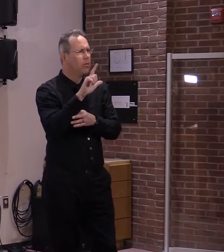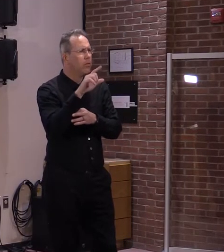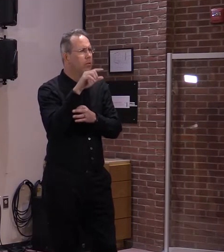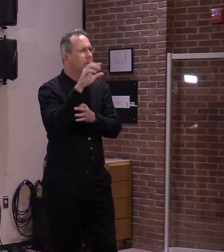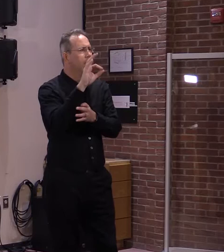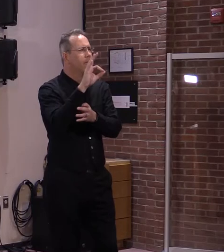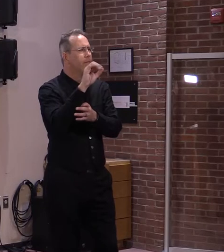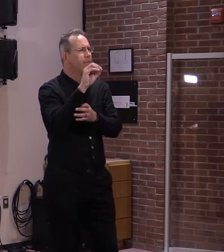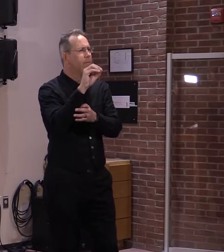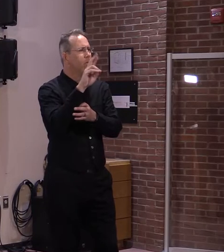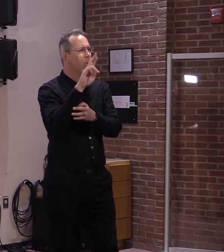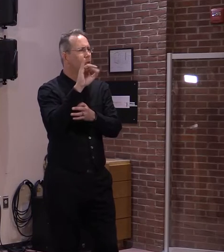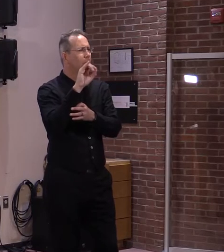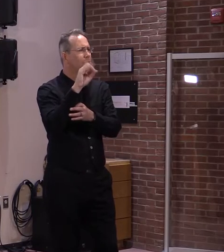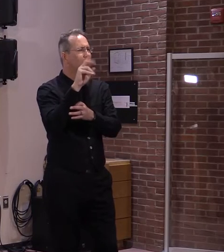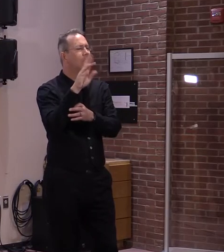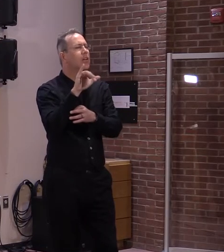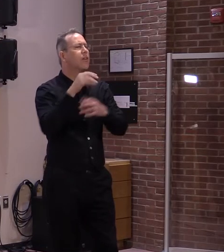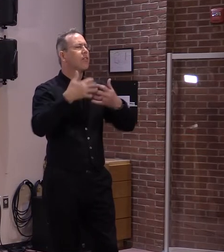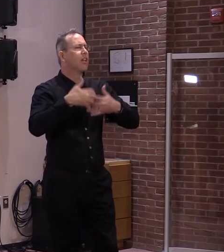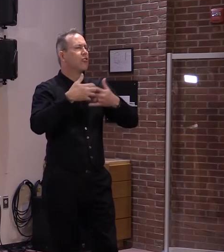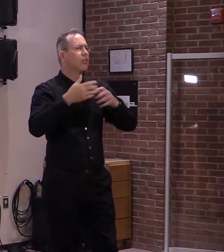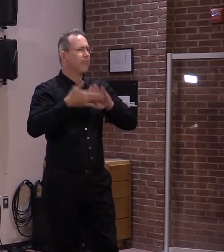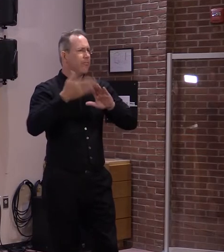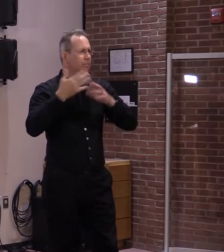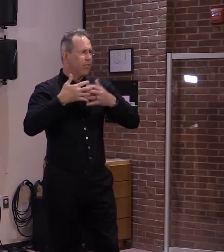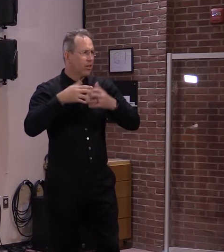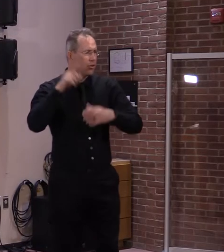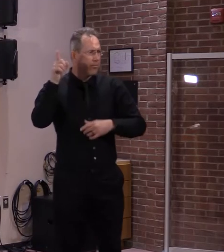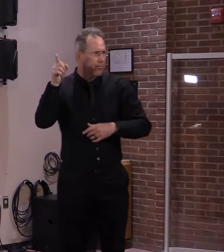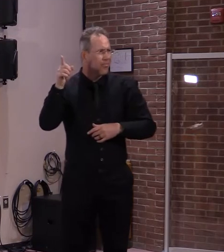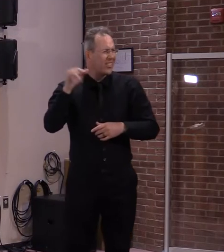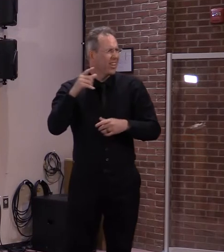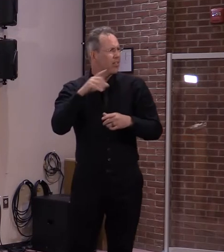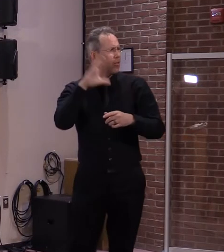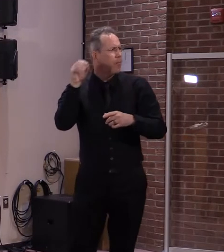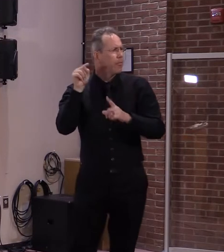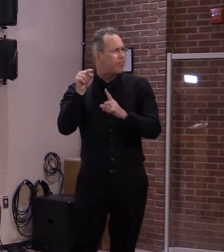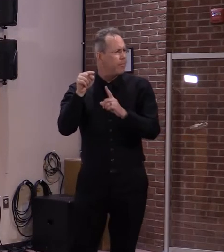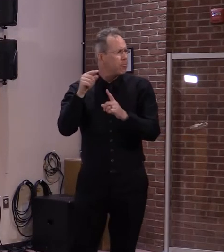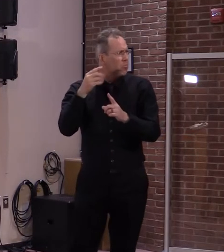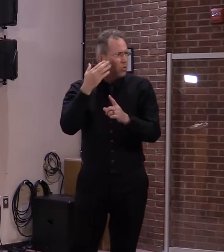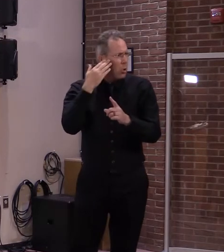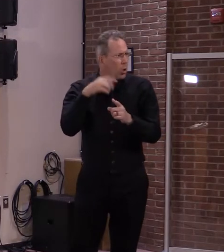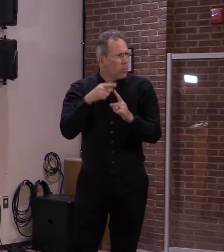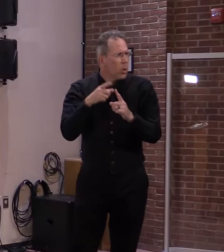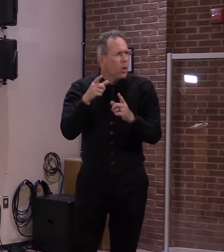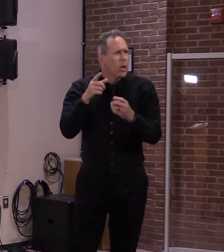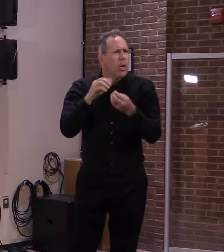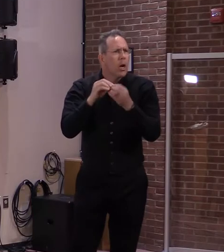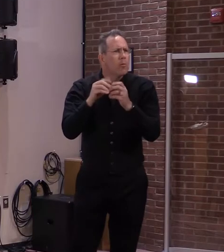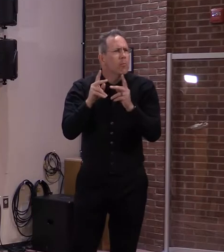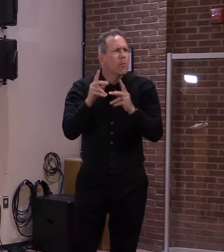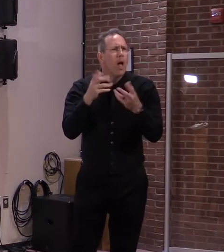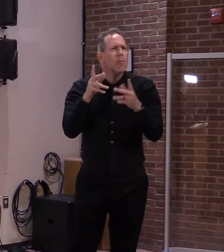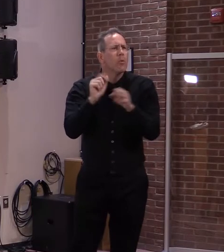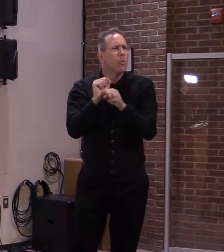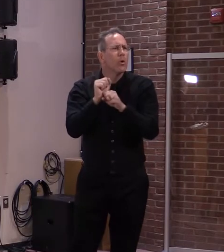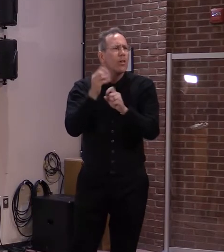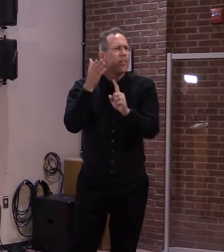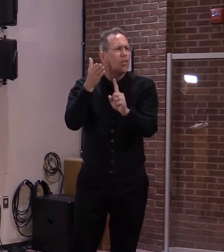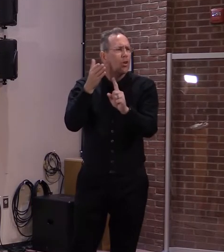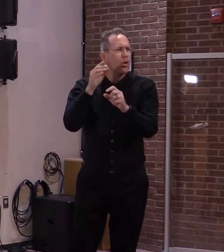many jobs are available? There's 30,000 people on unemployment. But what about the number of jobs out there?